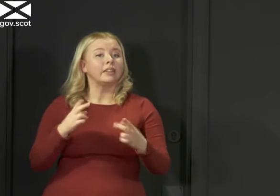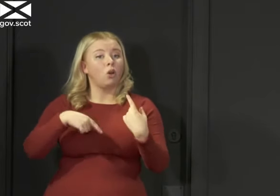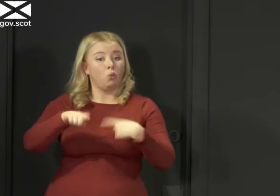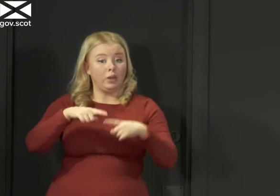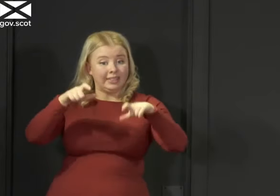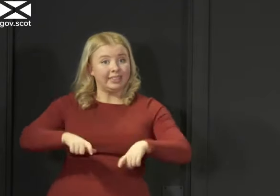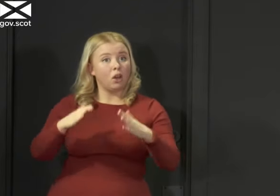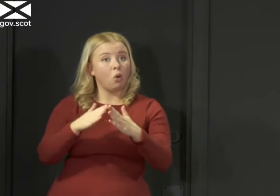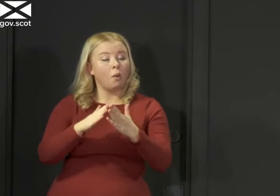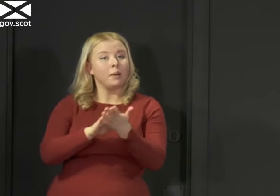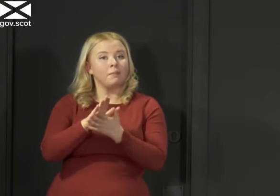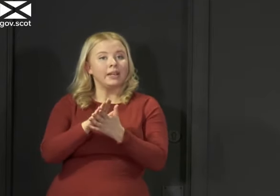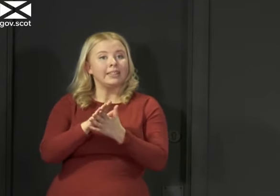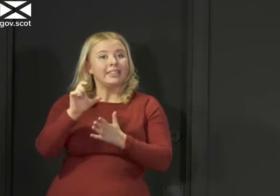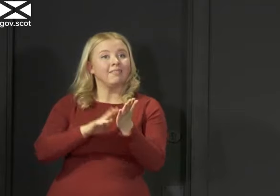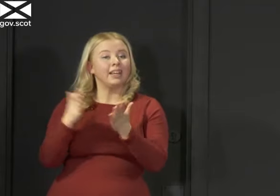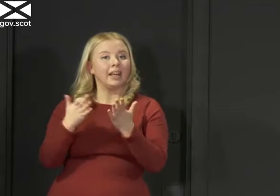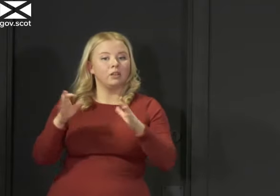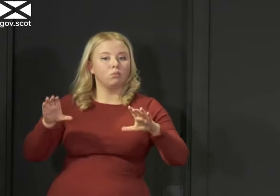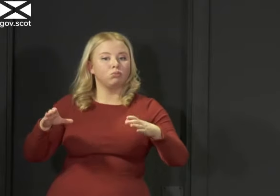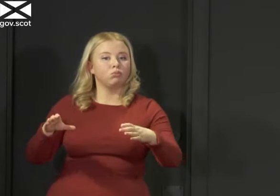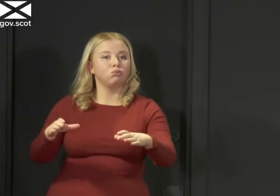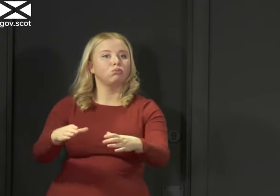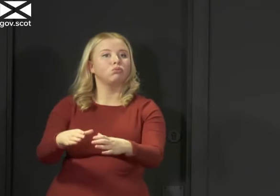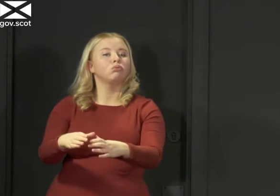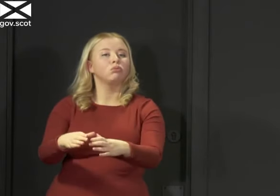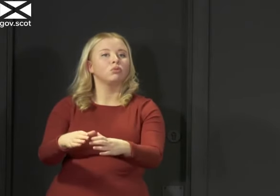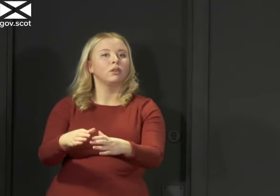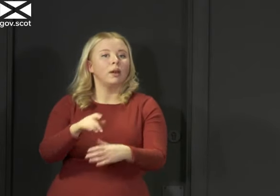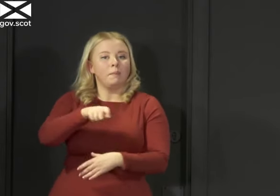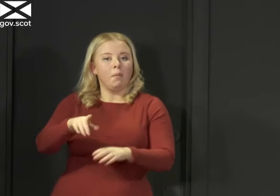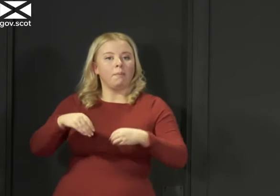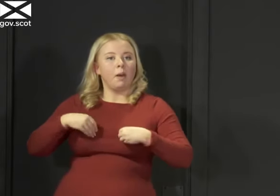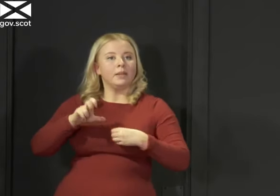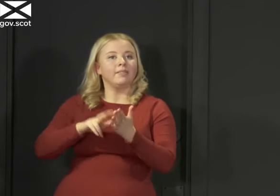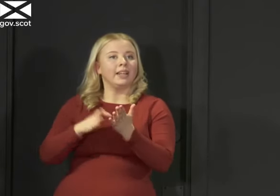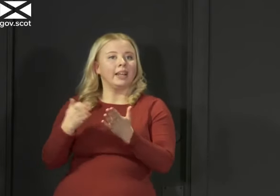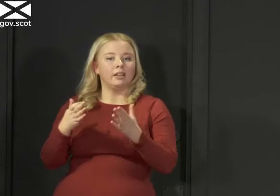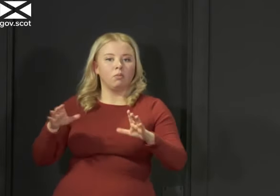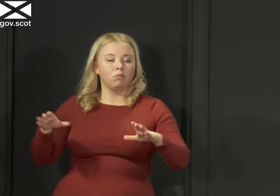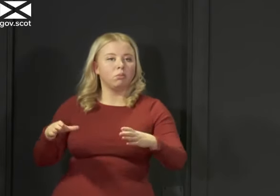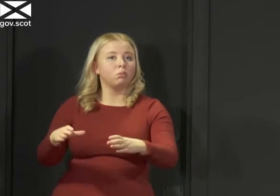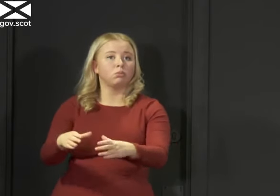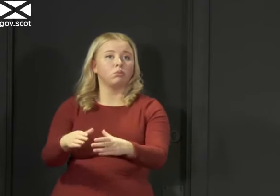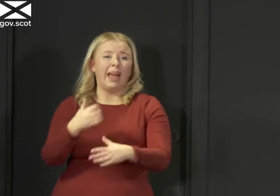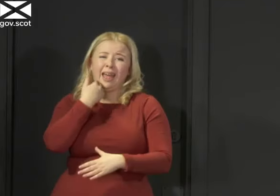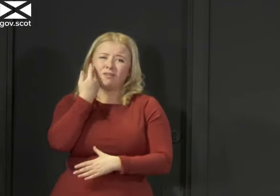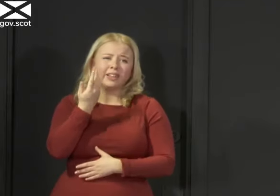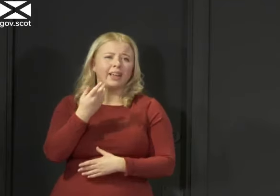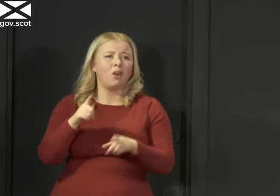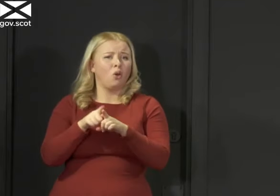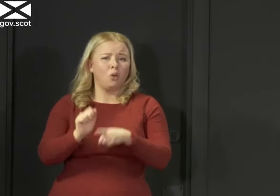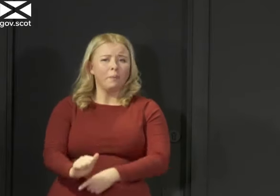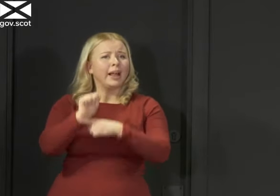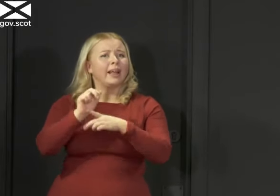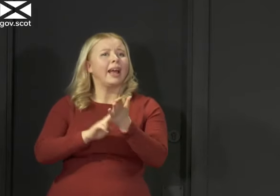continuing to slow down the spread of the virus and reduce the number of new cases of it that we are seeing every day. We're protecting the National